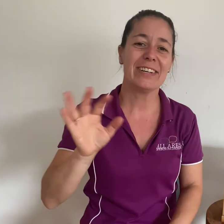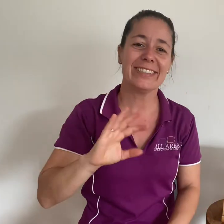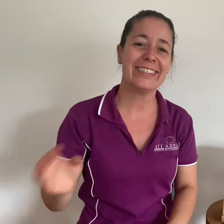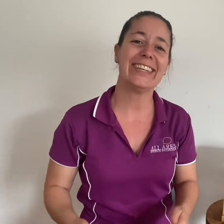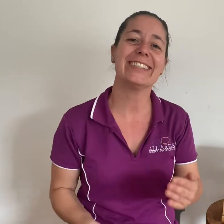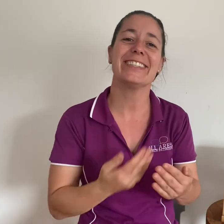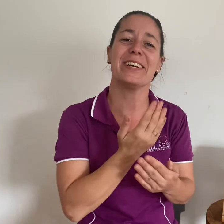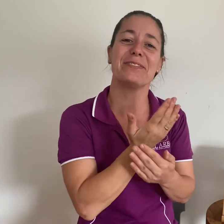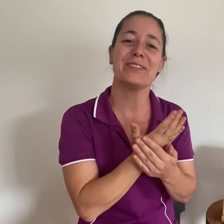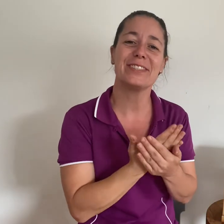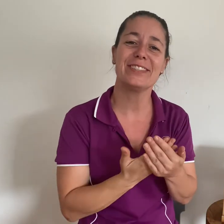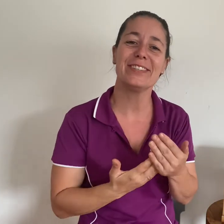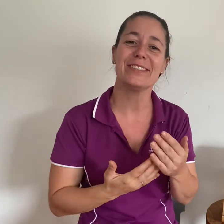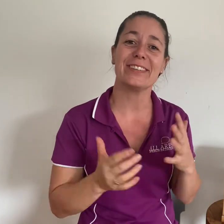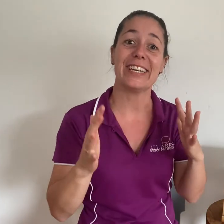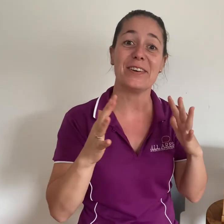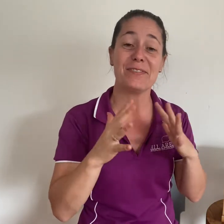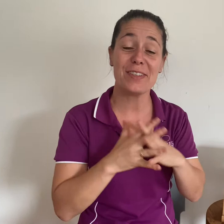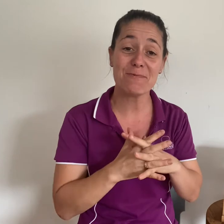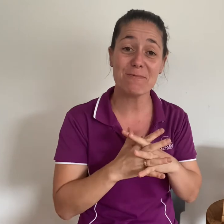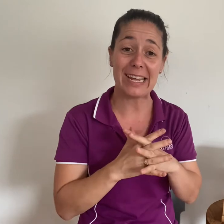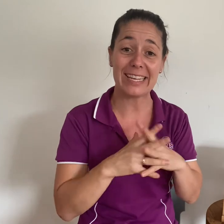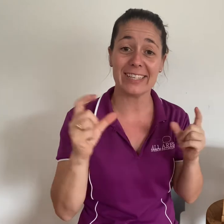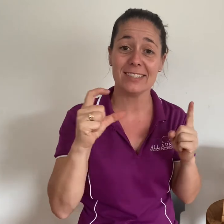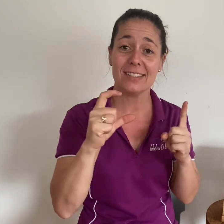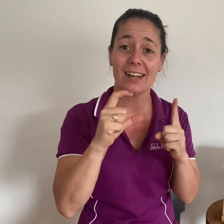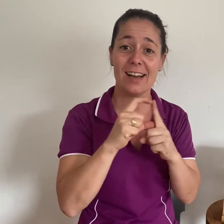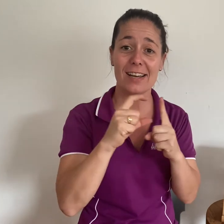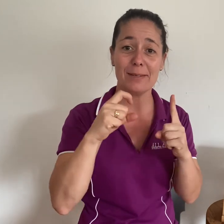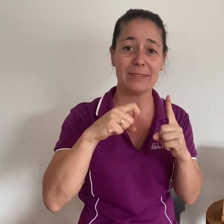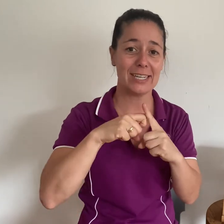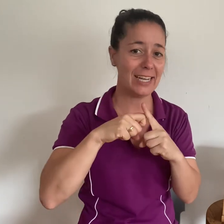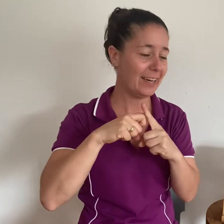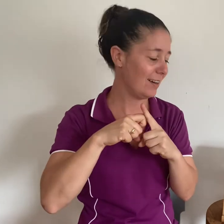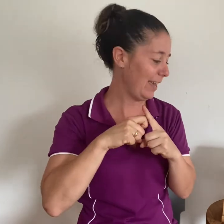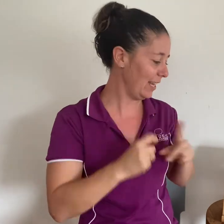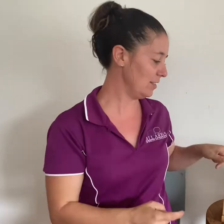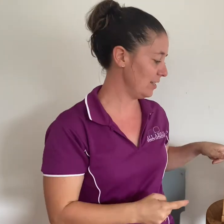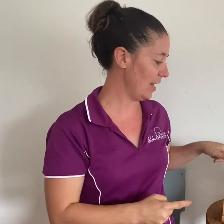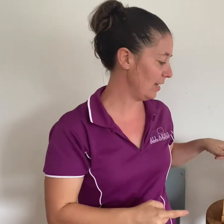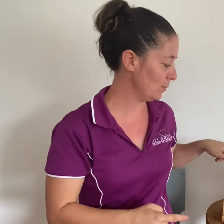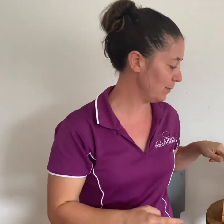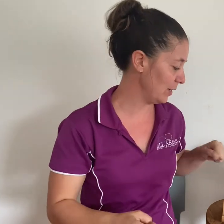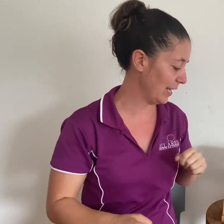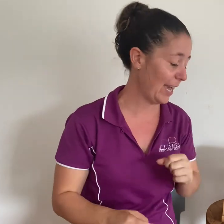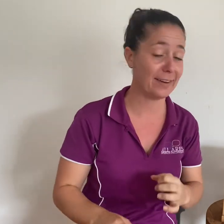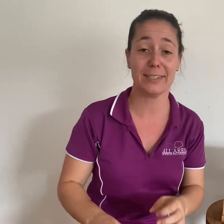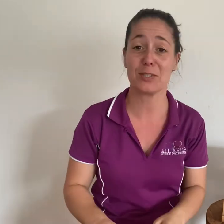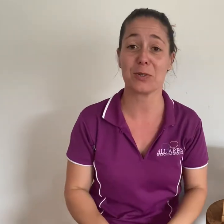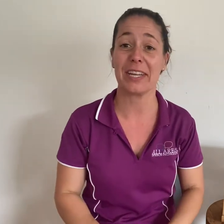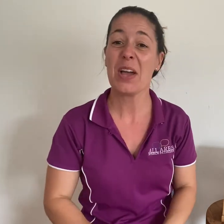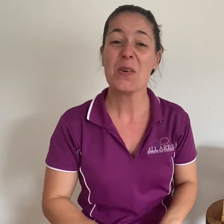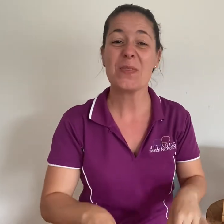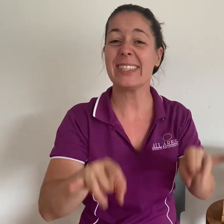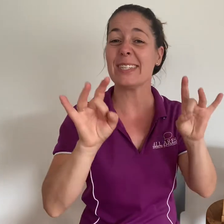it's time for story of the week I'm Danika and today we've got a counting story with some